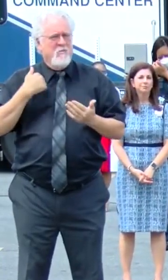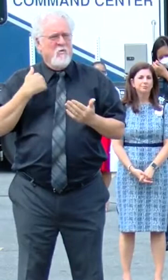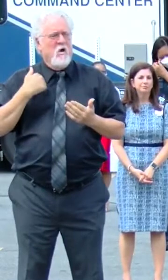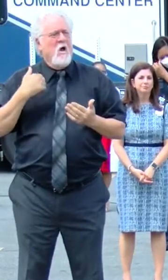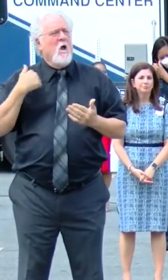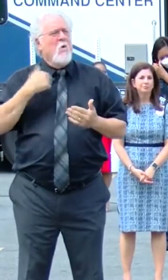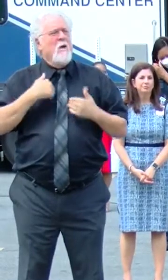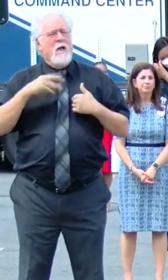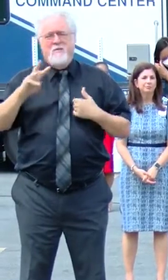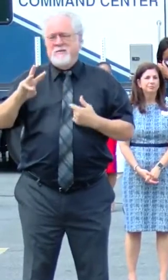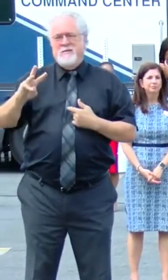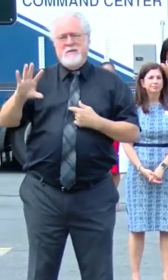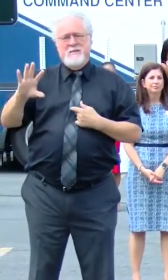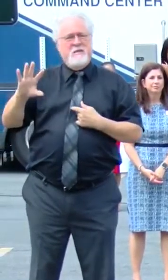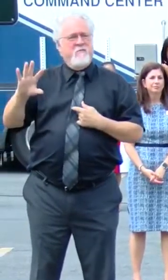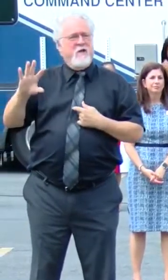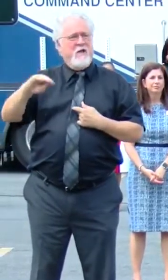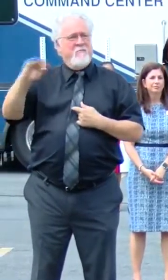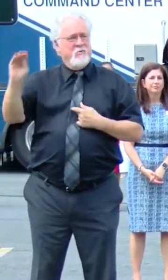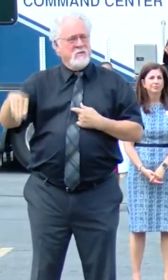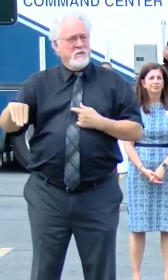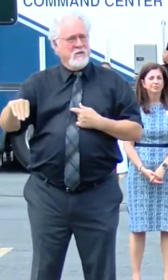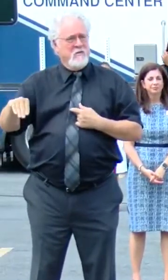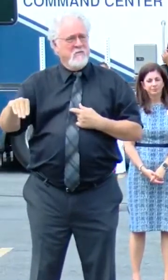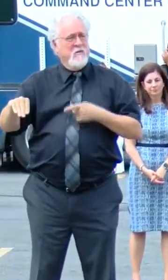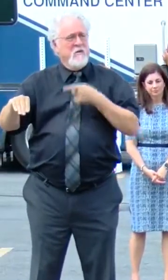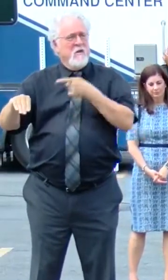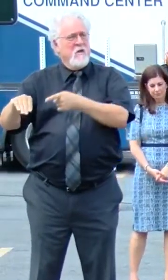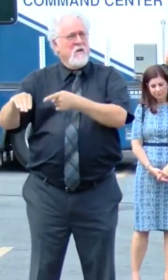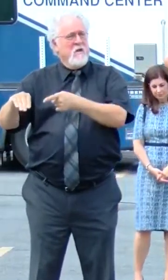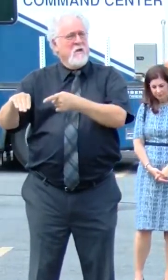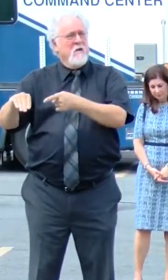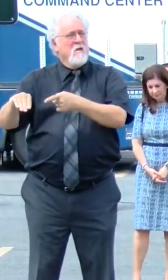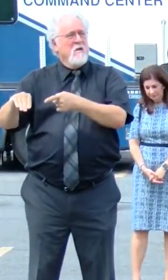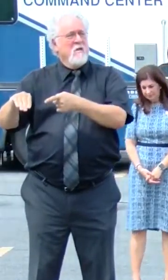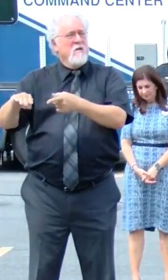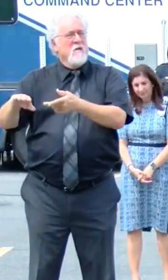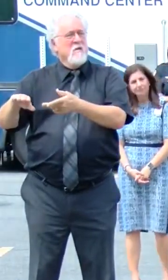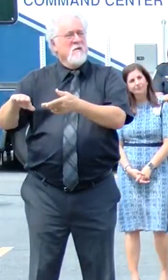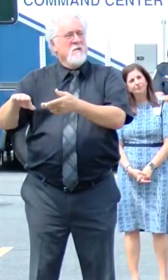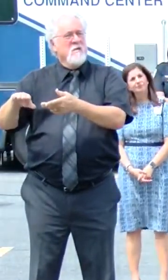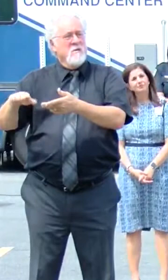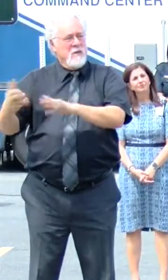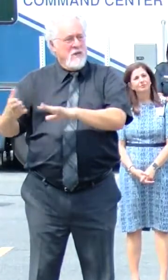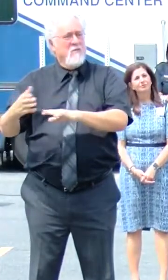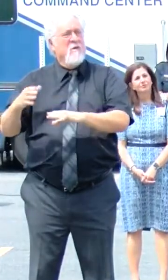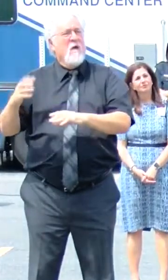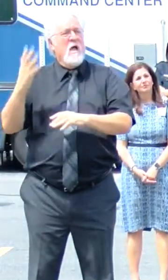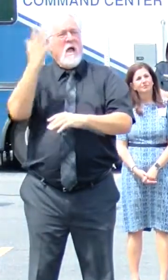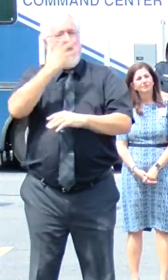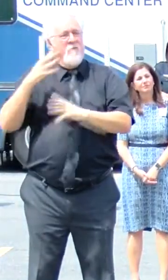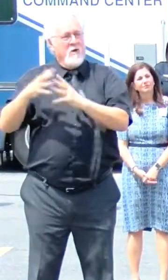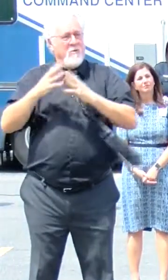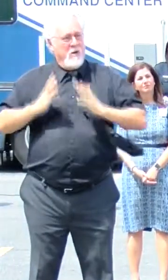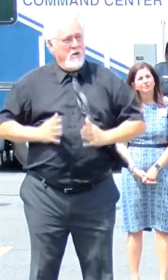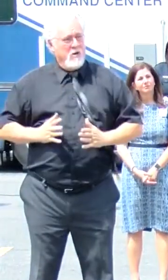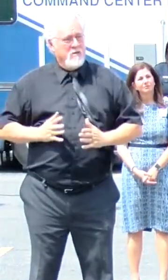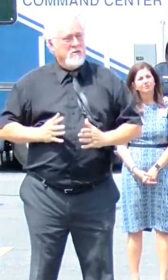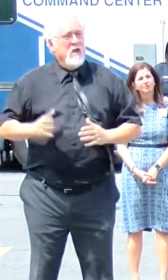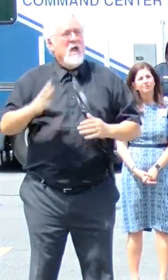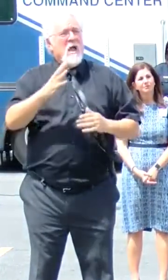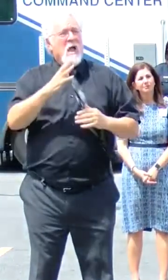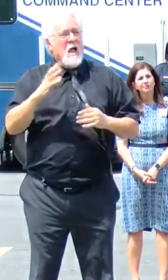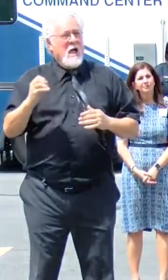that we have 65% of our citizens are African Americans. And